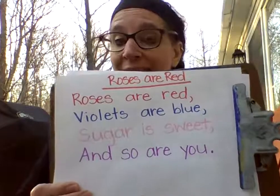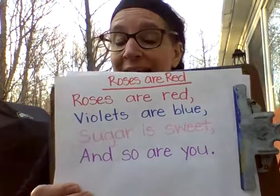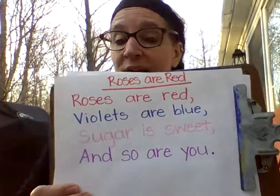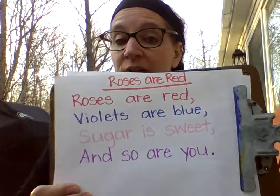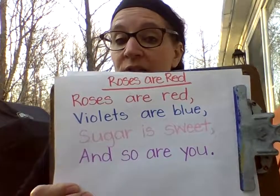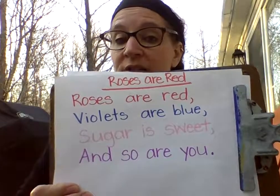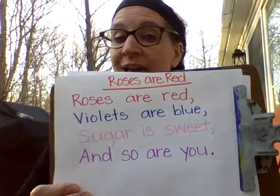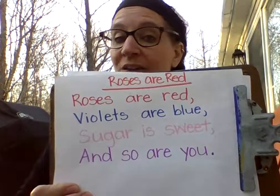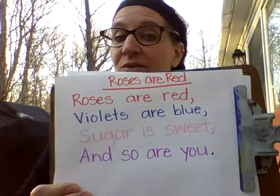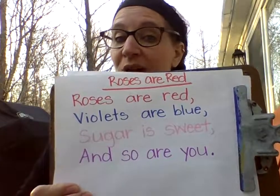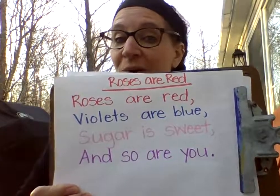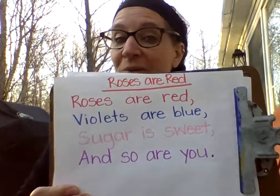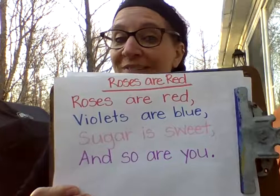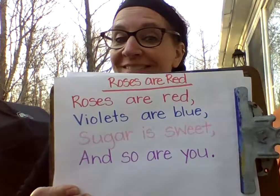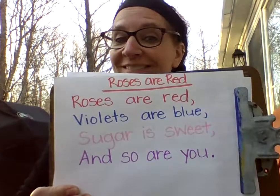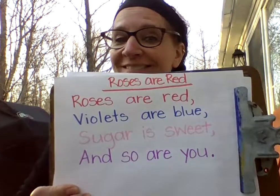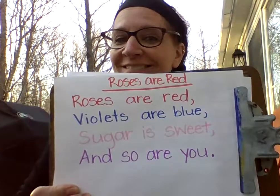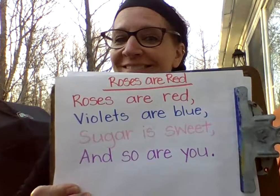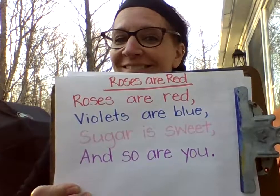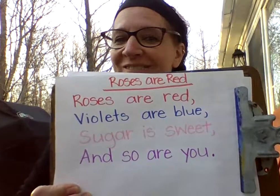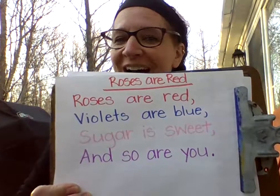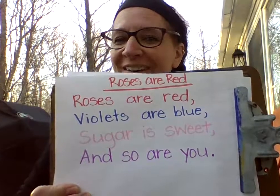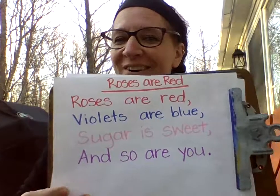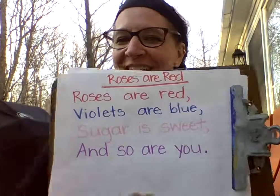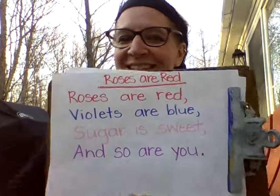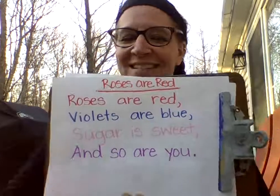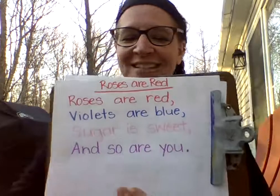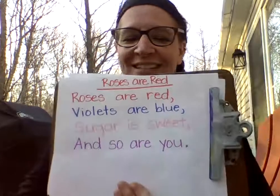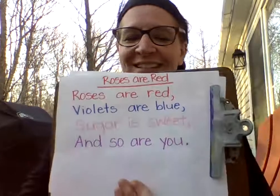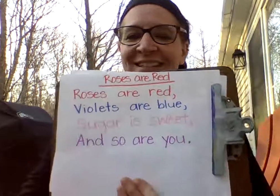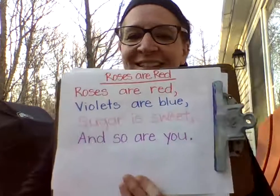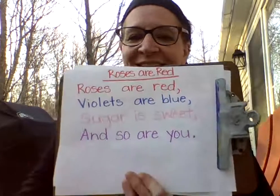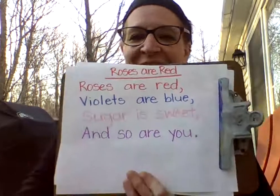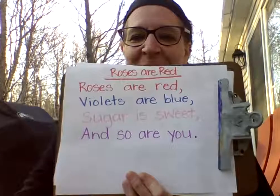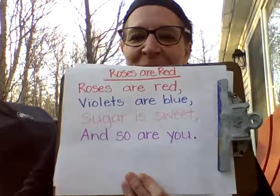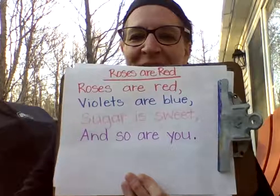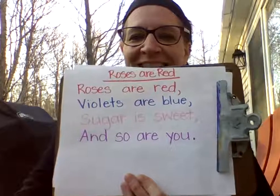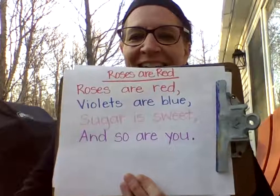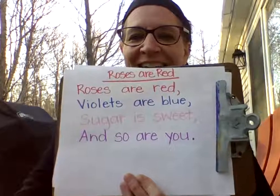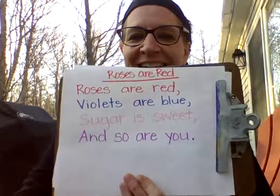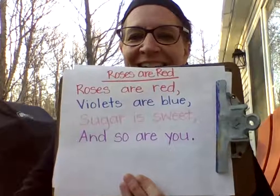letters that you know. Bye, friends. Happy Wednesday. Bye.